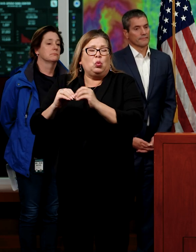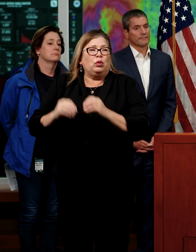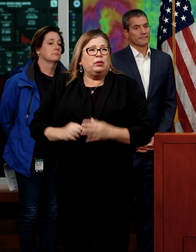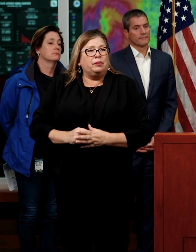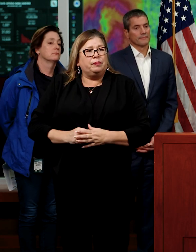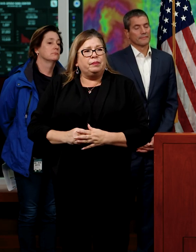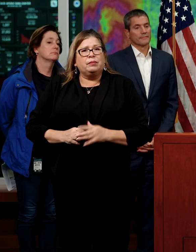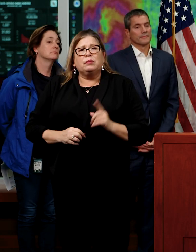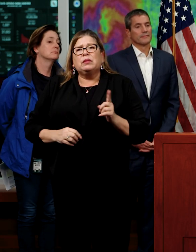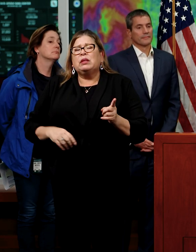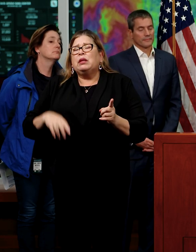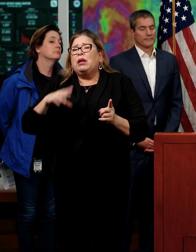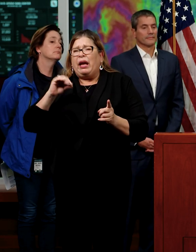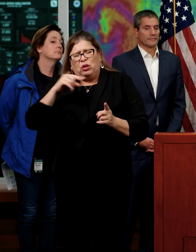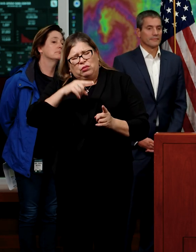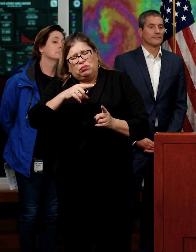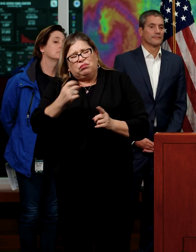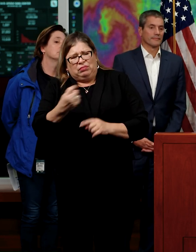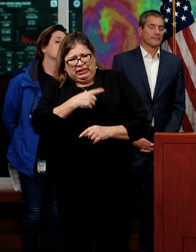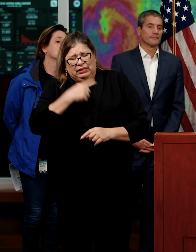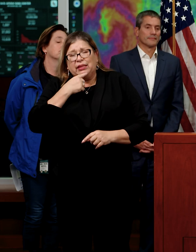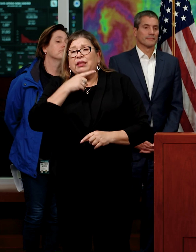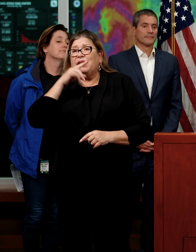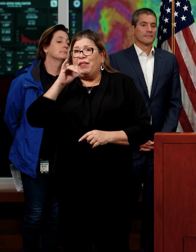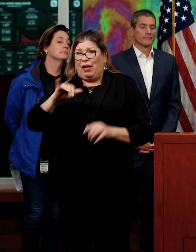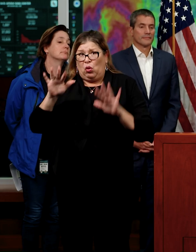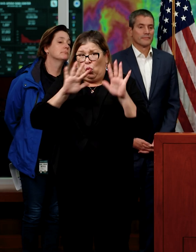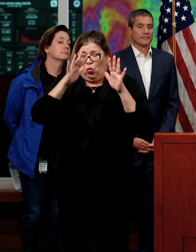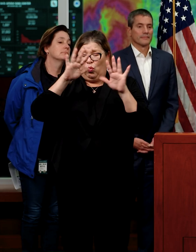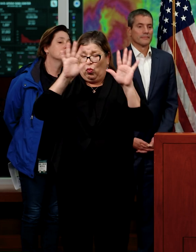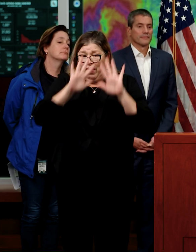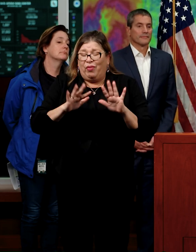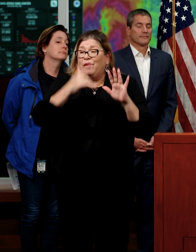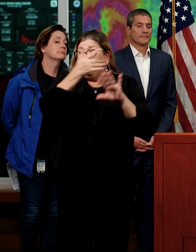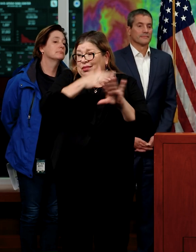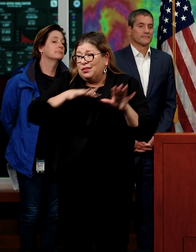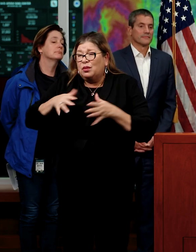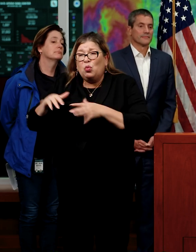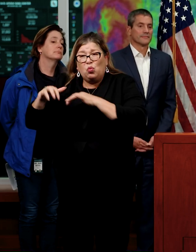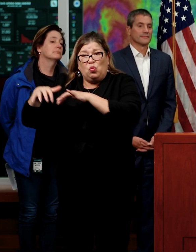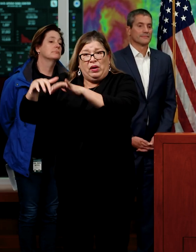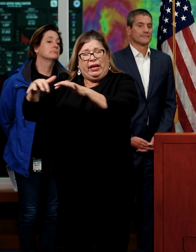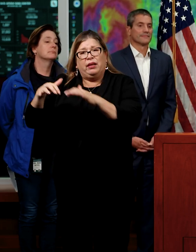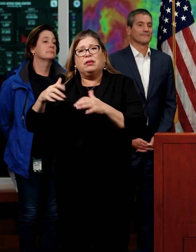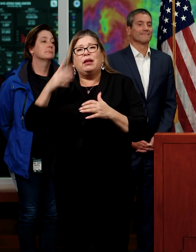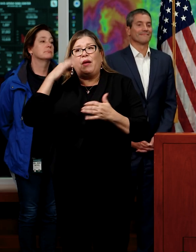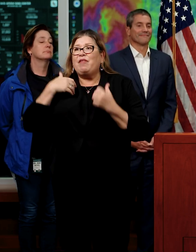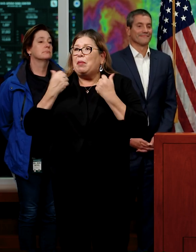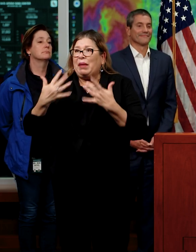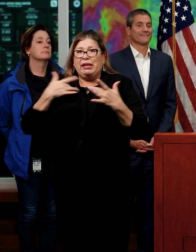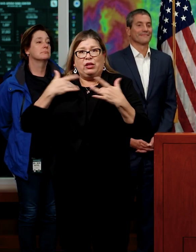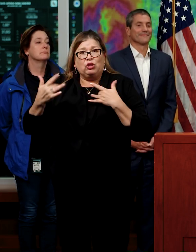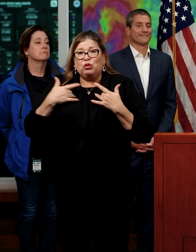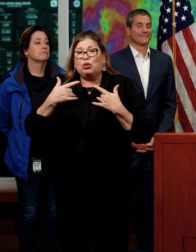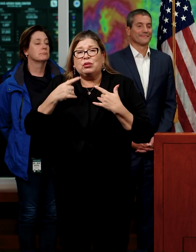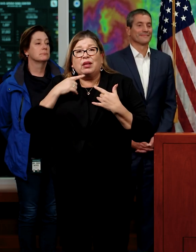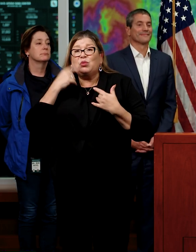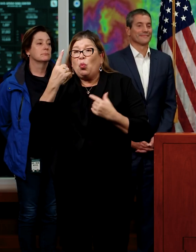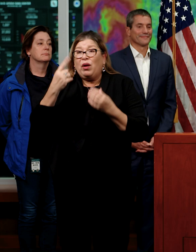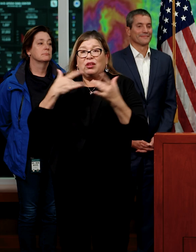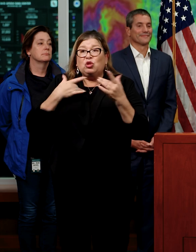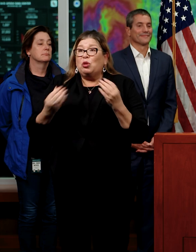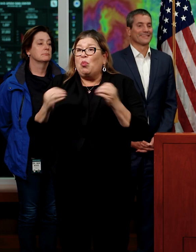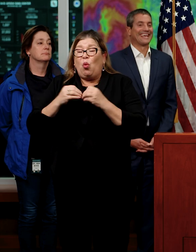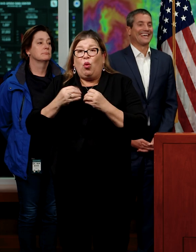there's a range of concerns with this atmospheric river. Is there any one concern that trumps all? Is it flooding? Is it the winds? Is it,